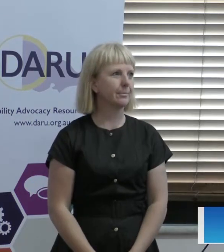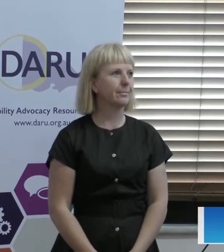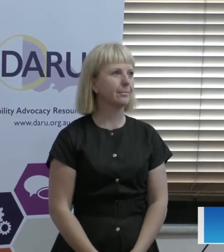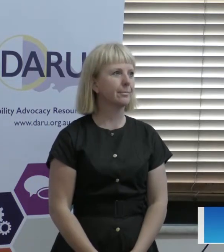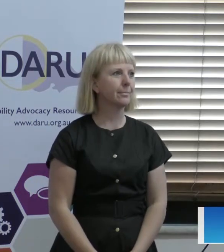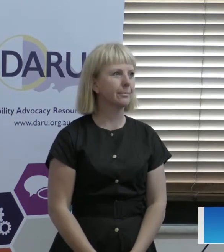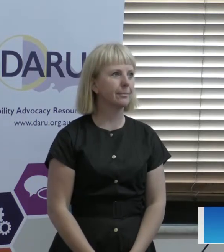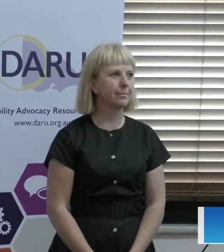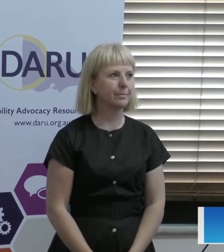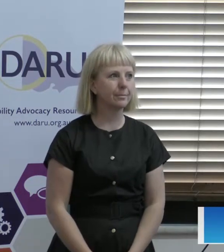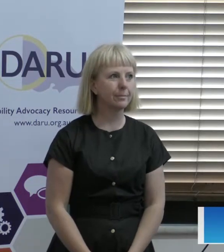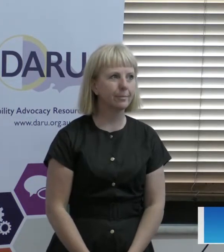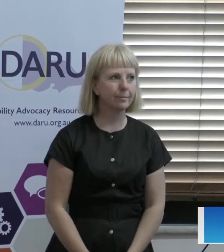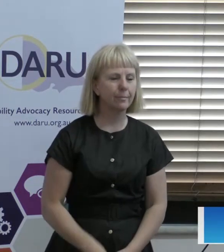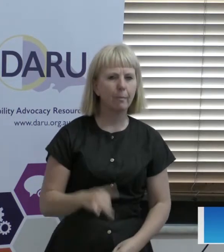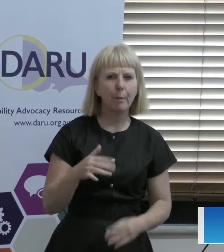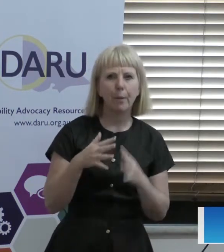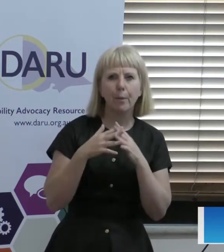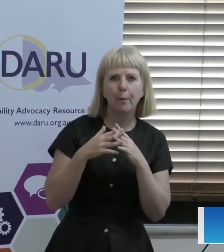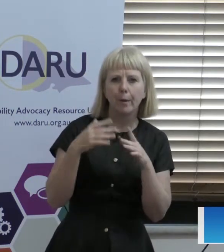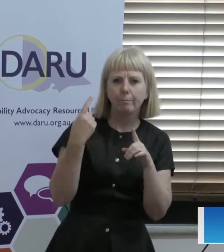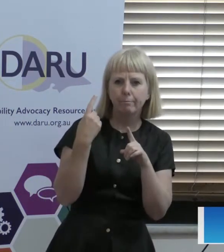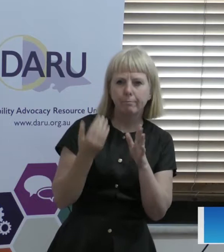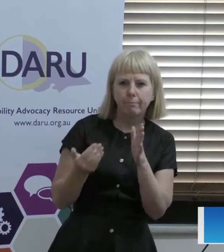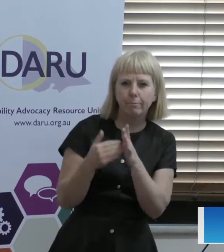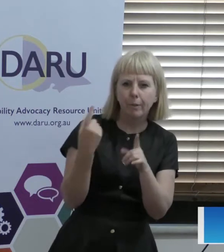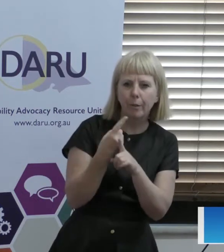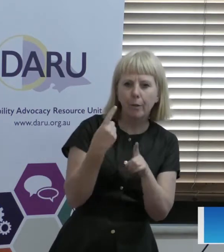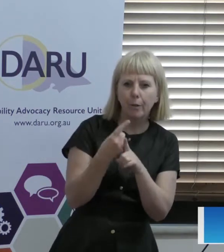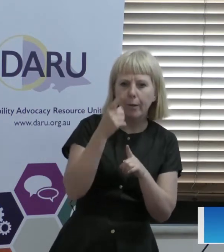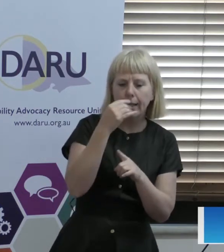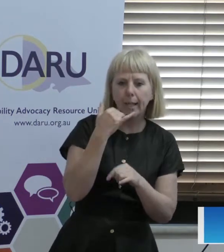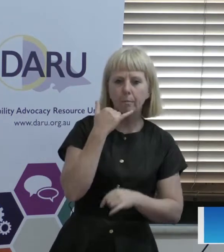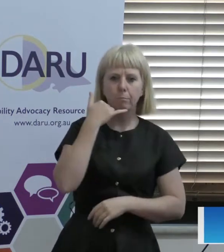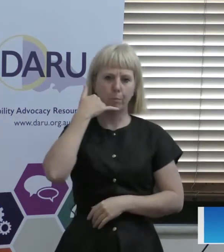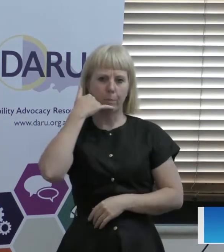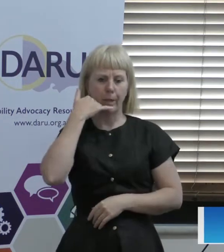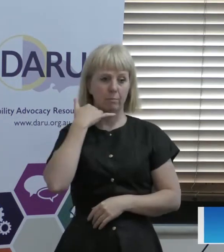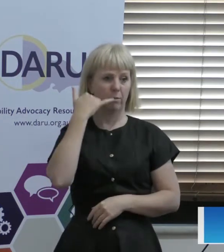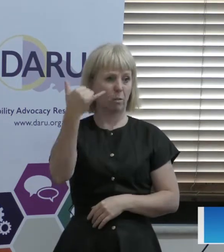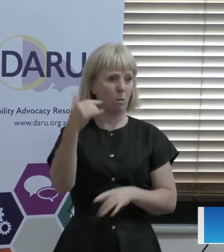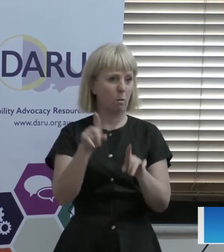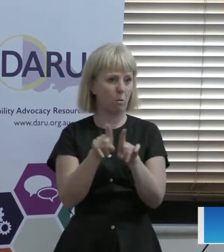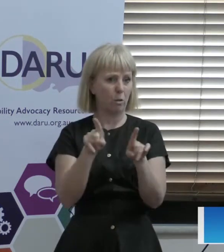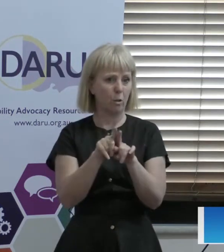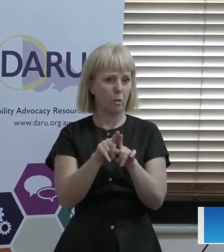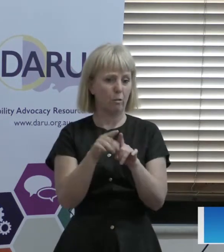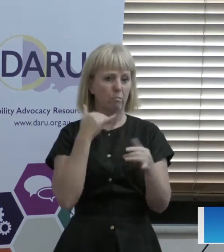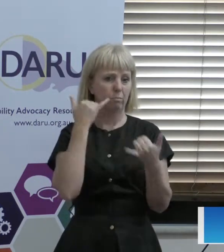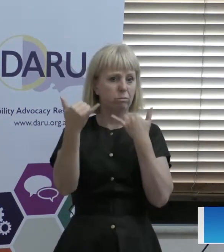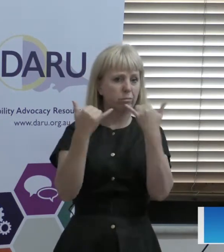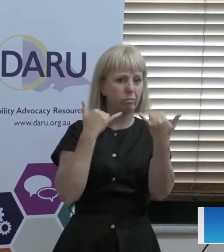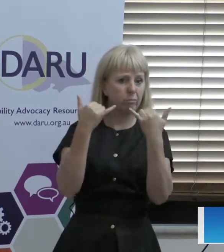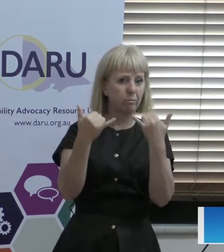Sorry, I just thought it might be helpful to mention though that it does work as a telephone as well. So you can actually talk to those individuals. Yes, yes. So